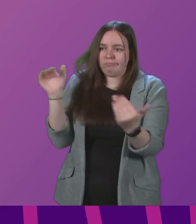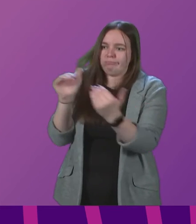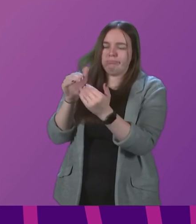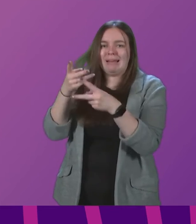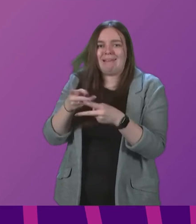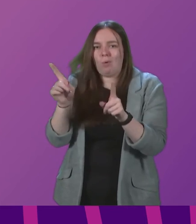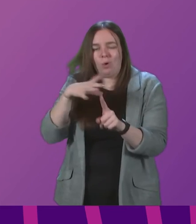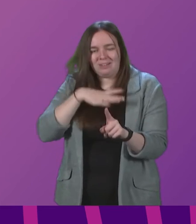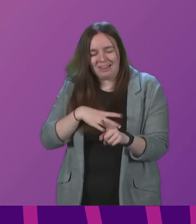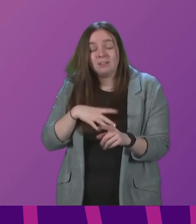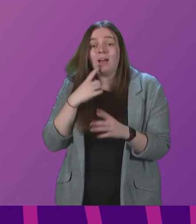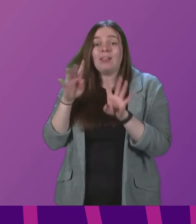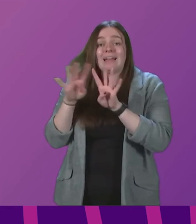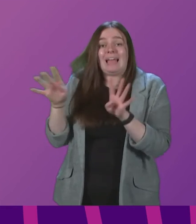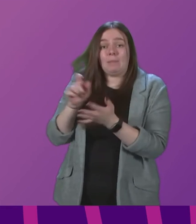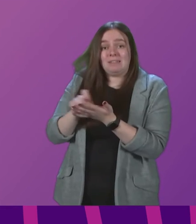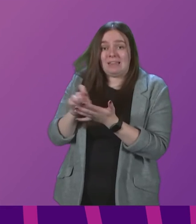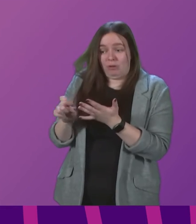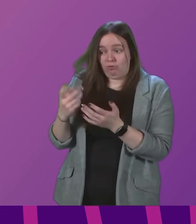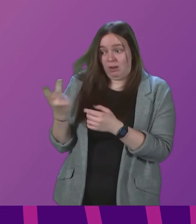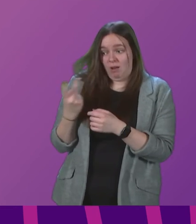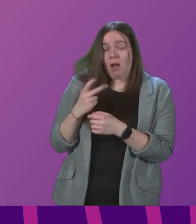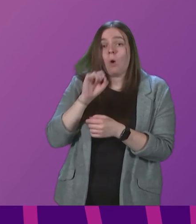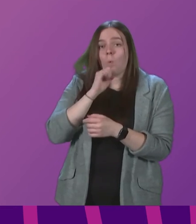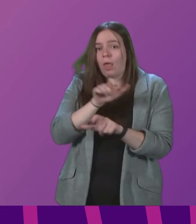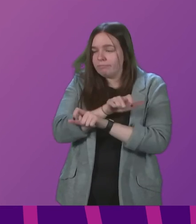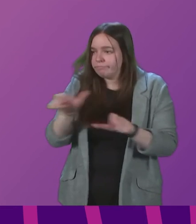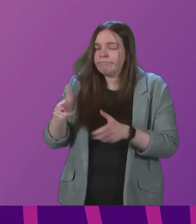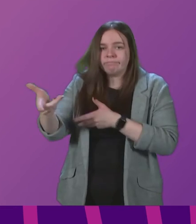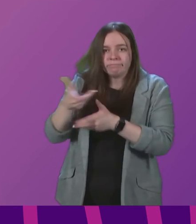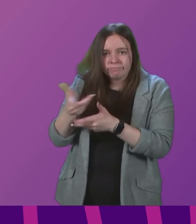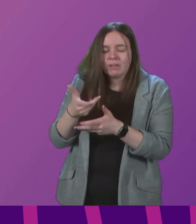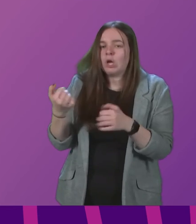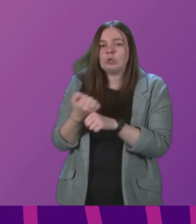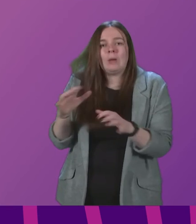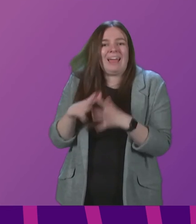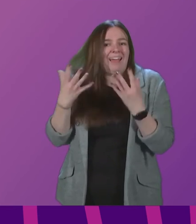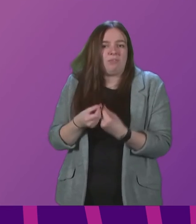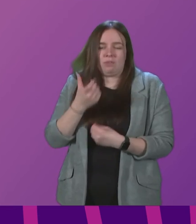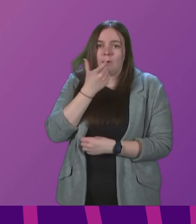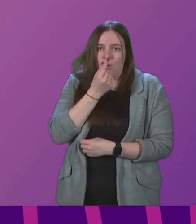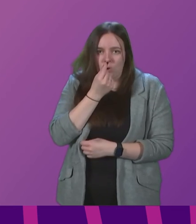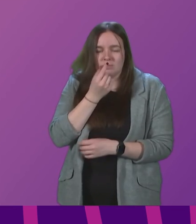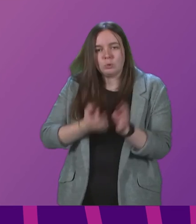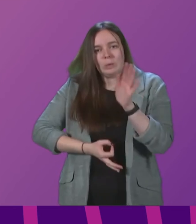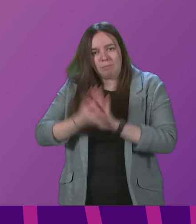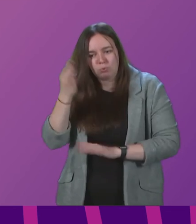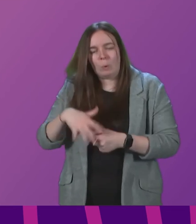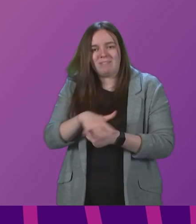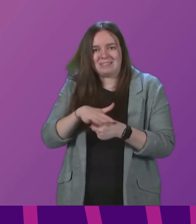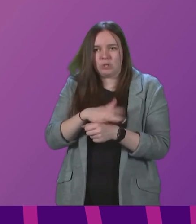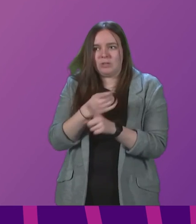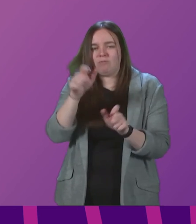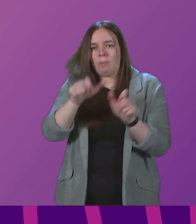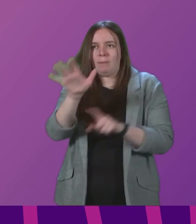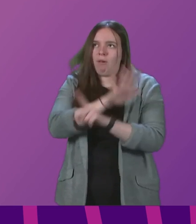And the Cabinet Secretary and I will continue to have these discussions and do all that we possibly can to improve the situation for